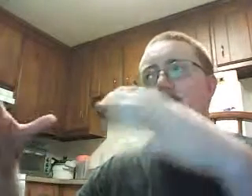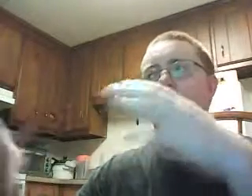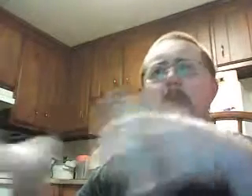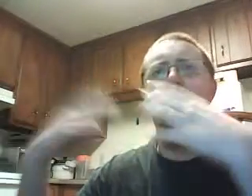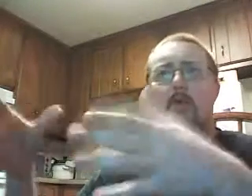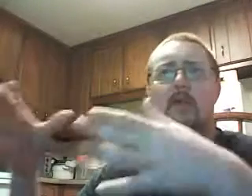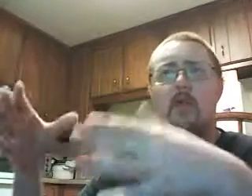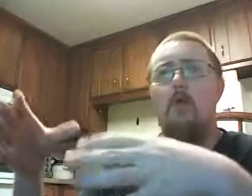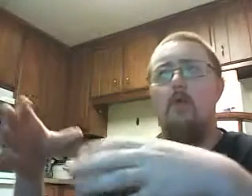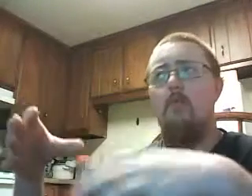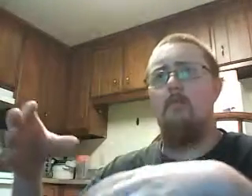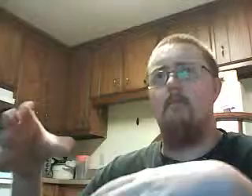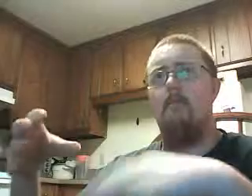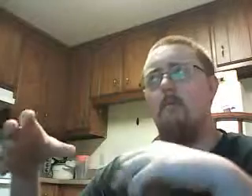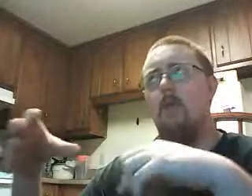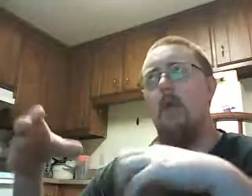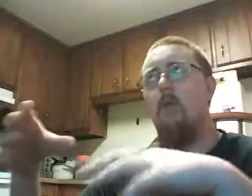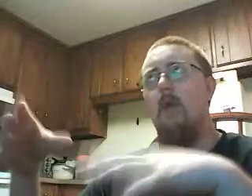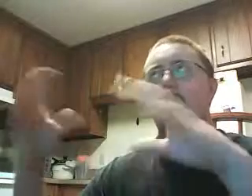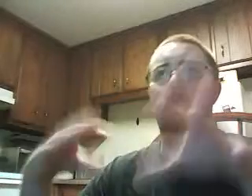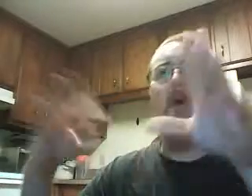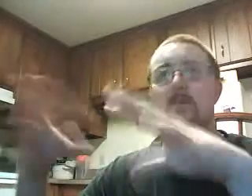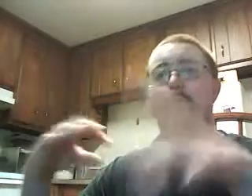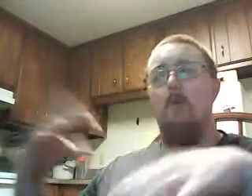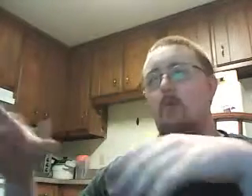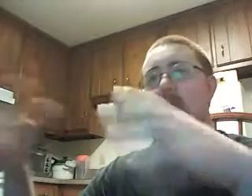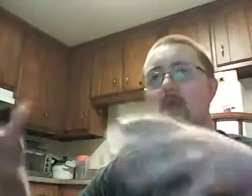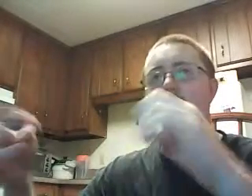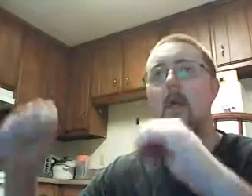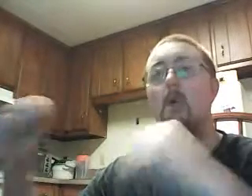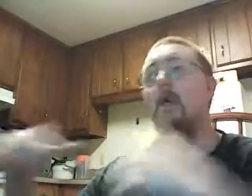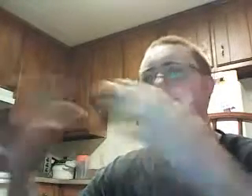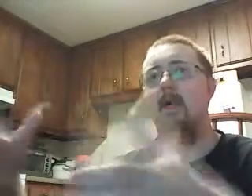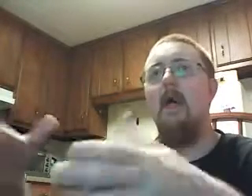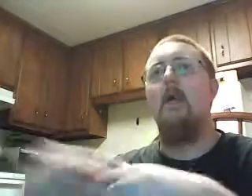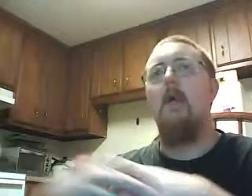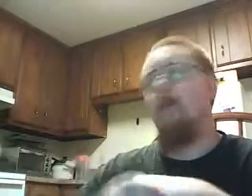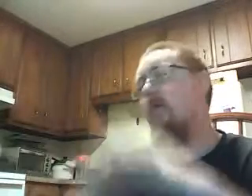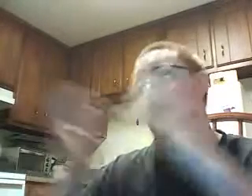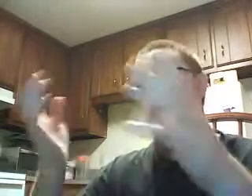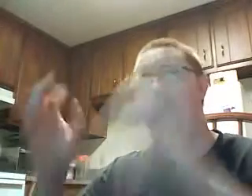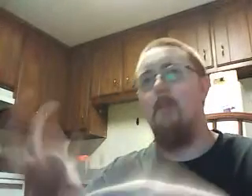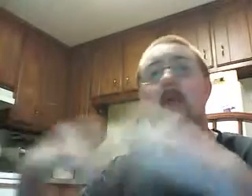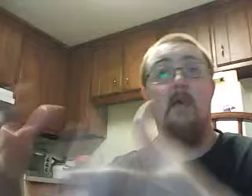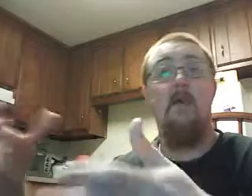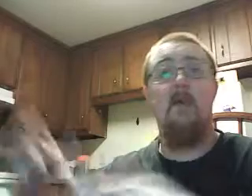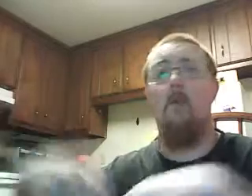when I buy something, you know, when I went and bought some stuff recently, I went and did that and I'm like, oh crap, I can't sell this. Or